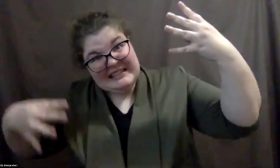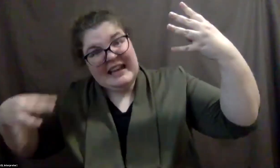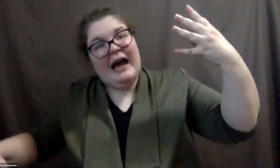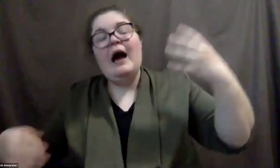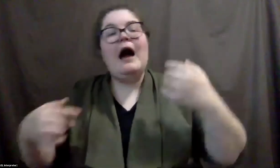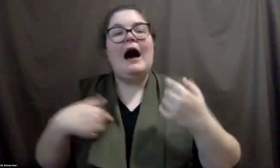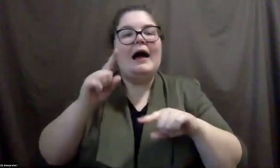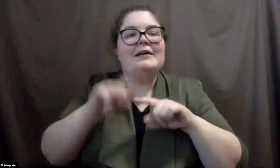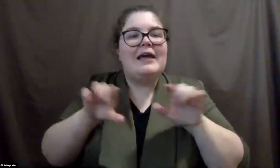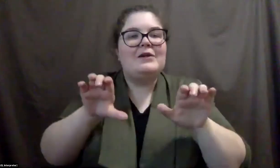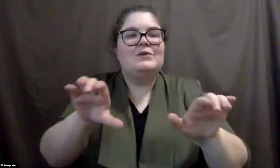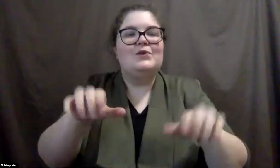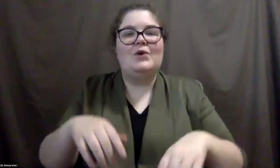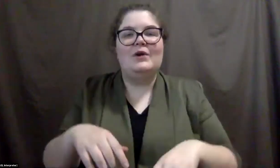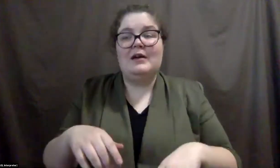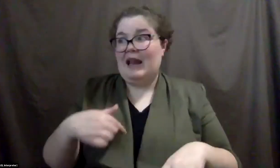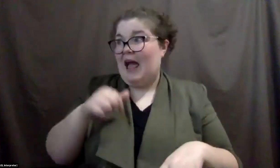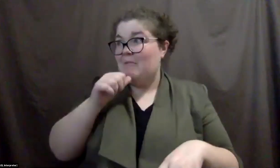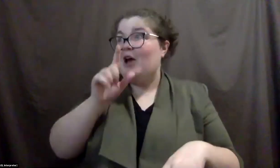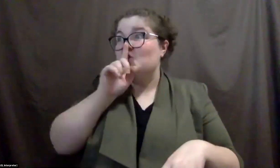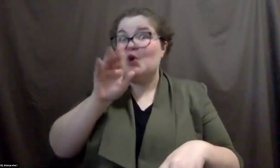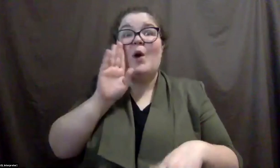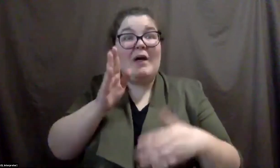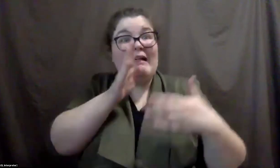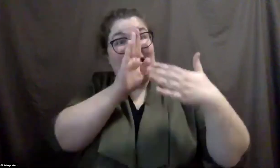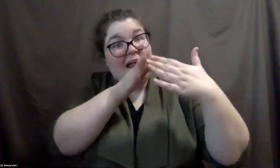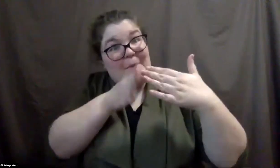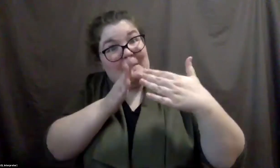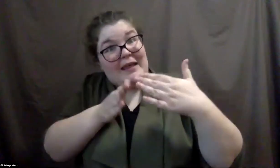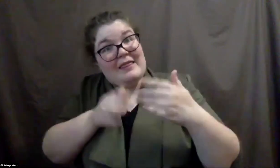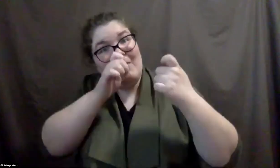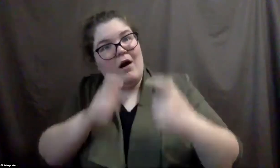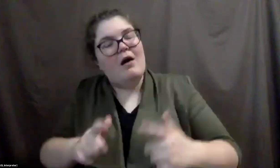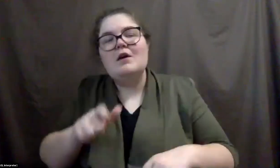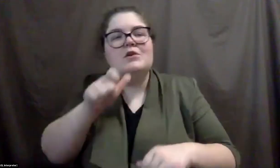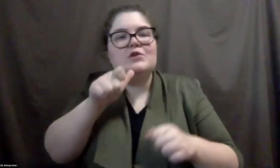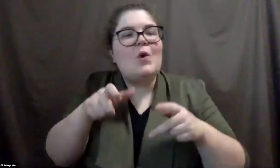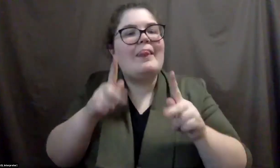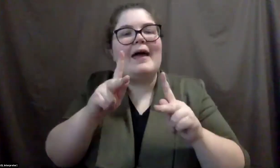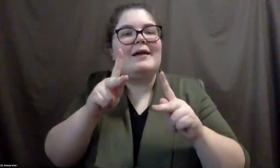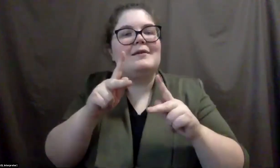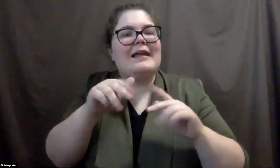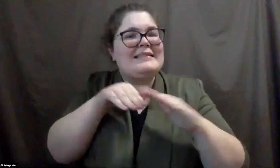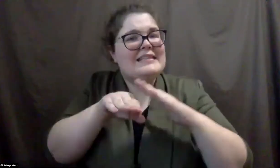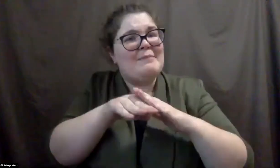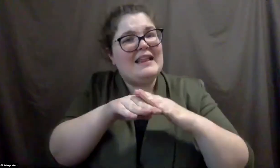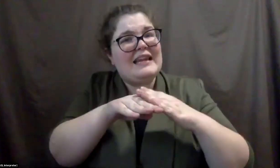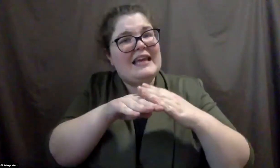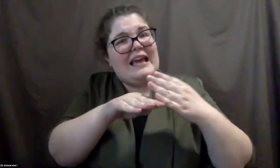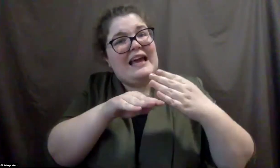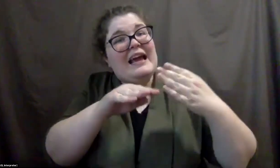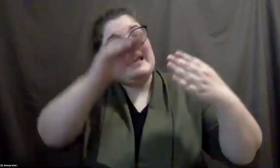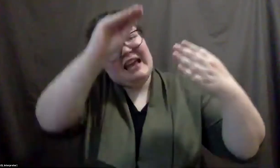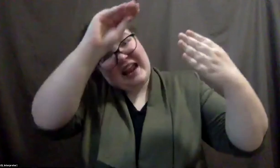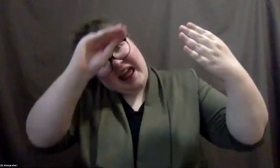kind of things I don't, I don't know if I'll ever get to them and don't let accessibility. Keep getting shoved onto that back